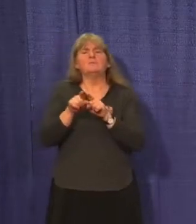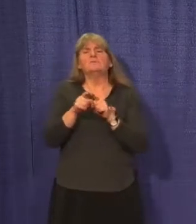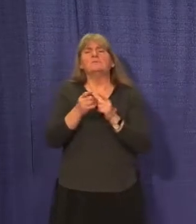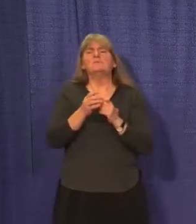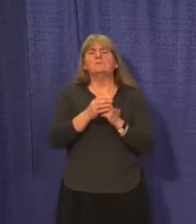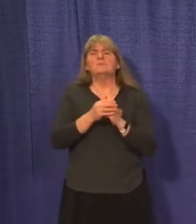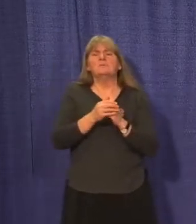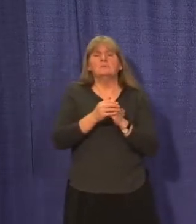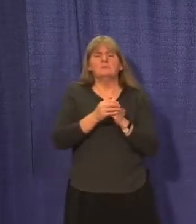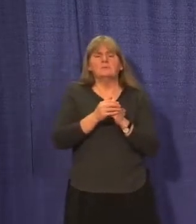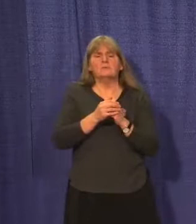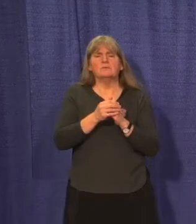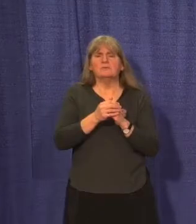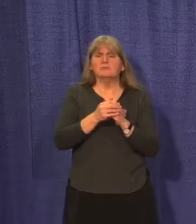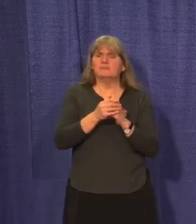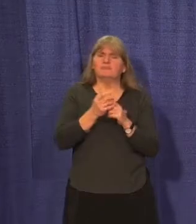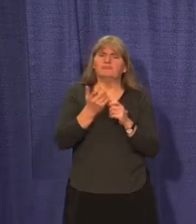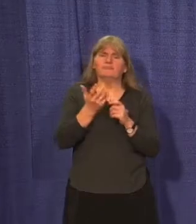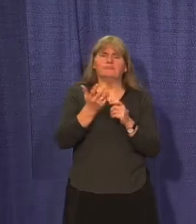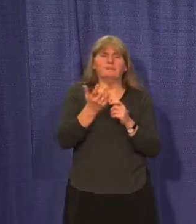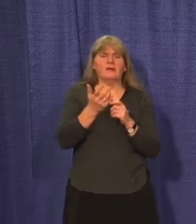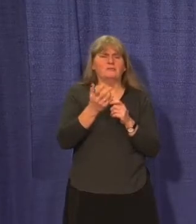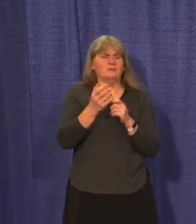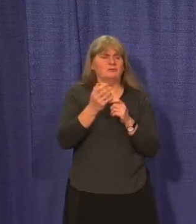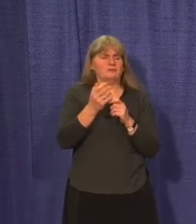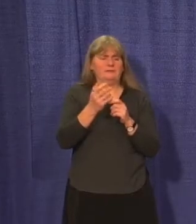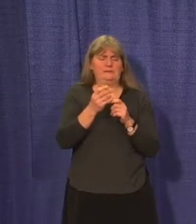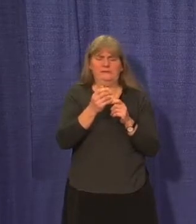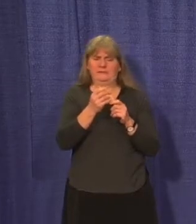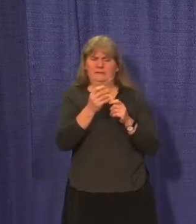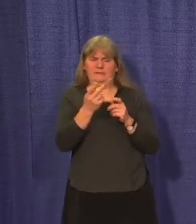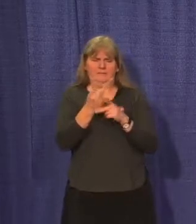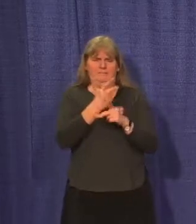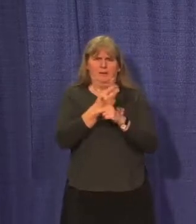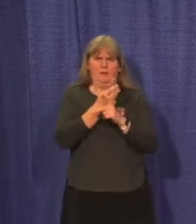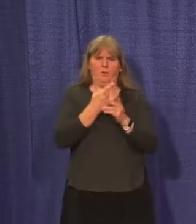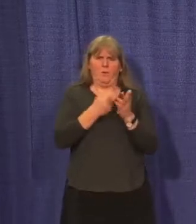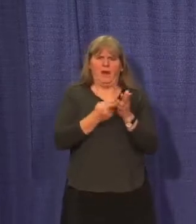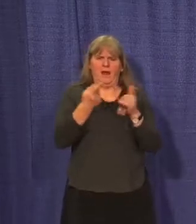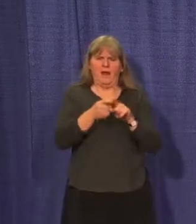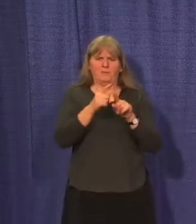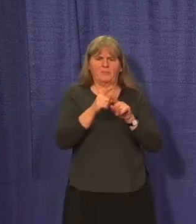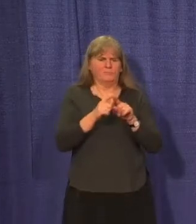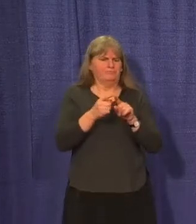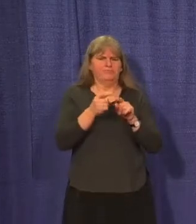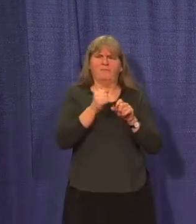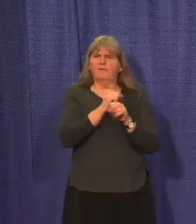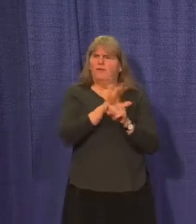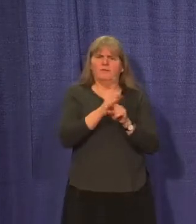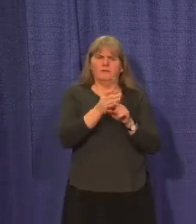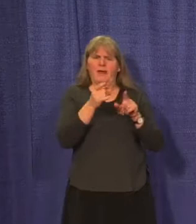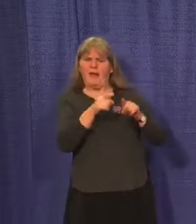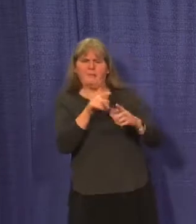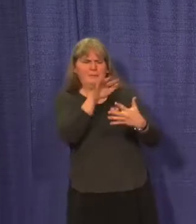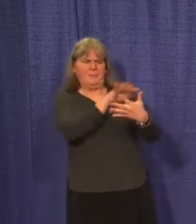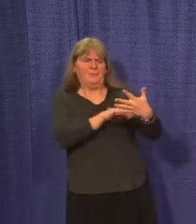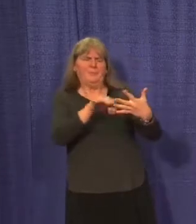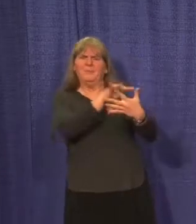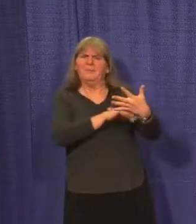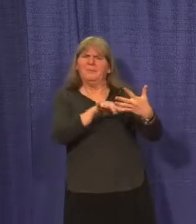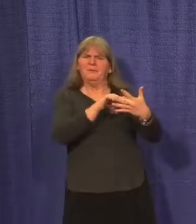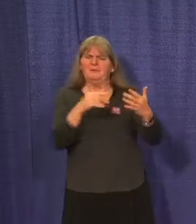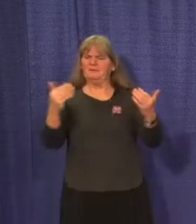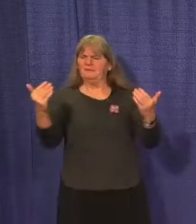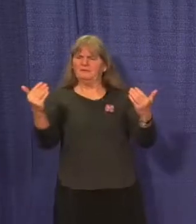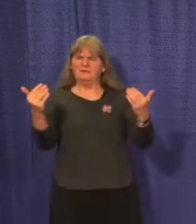with also trying to interpret what we're seeing. And so I felt